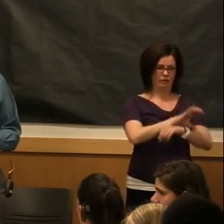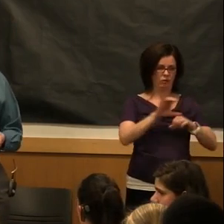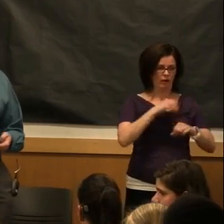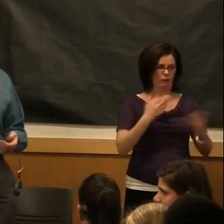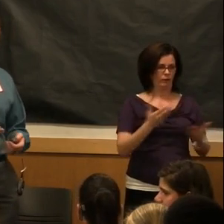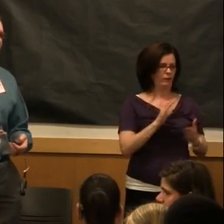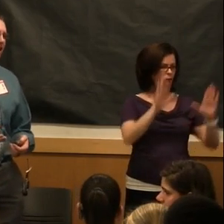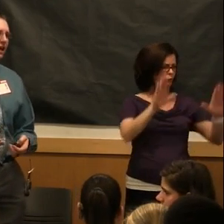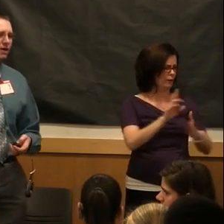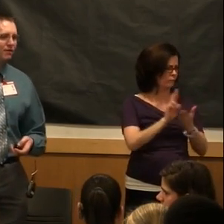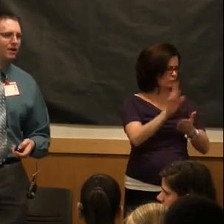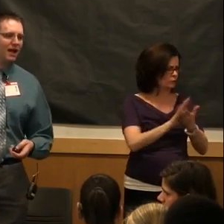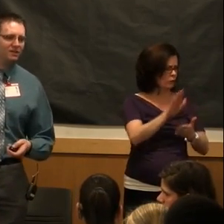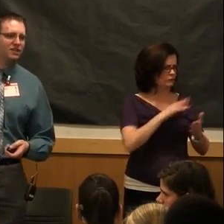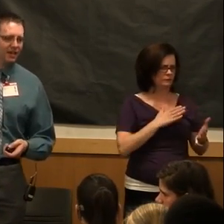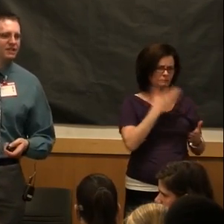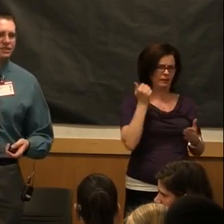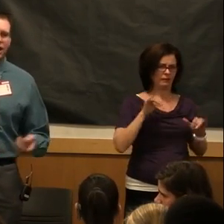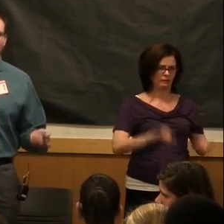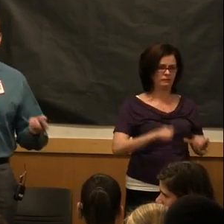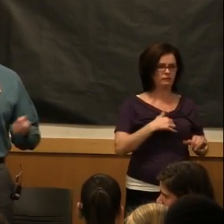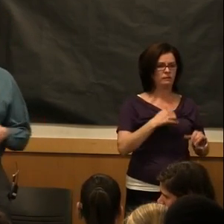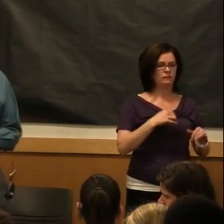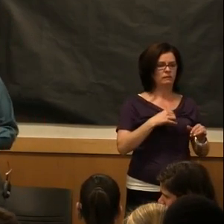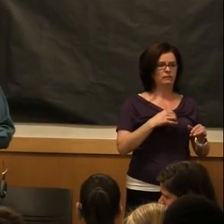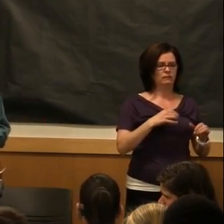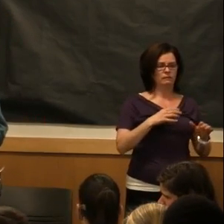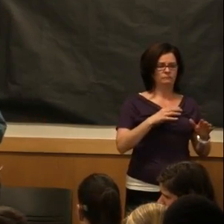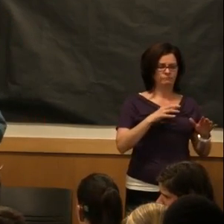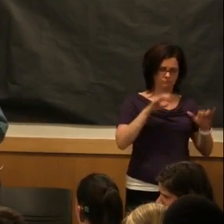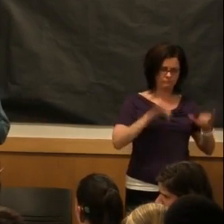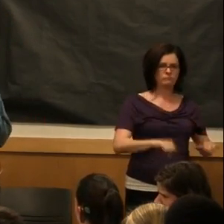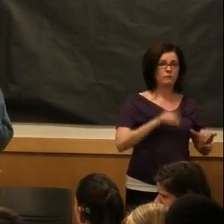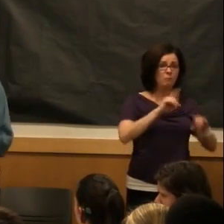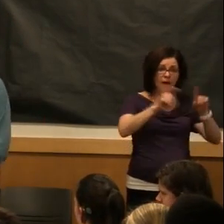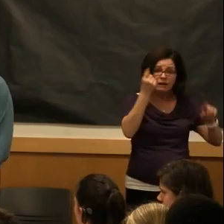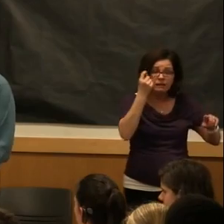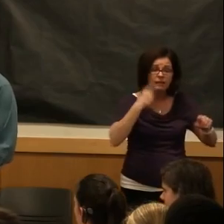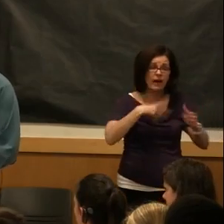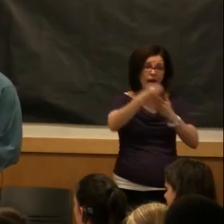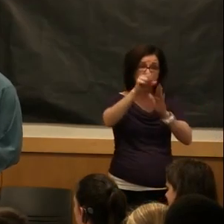than it is to go out-of-state. However, out-of-state is an option if that's what you're choosing to do.